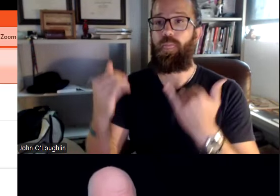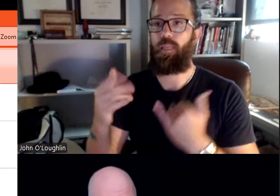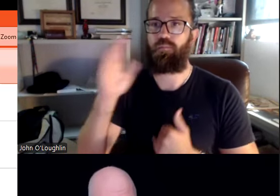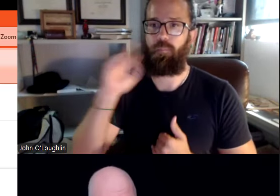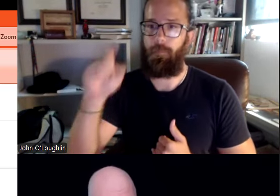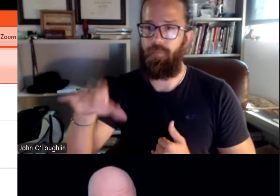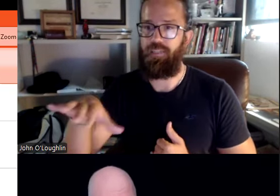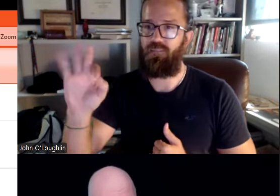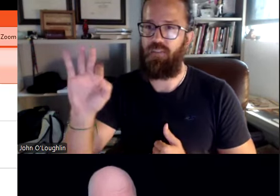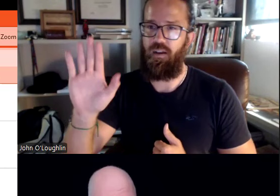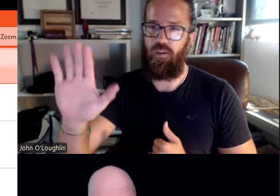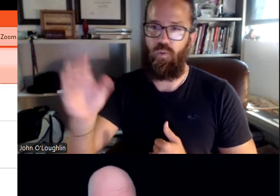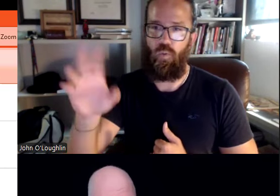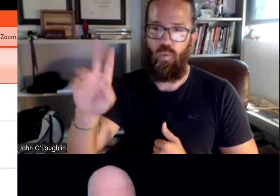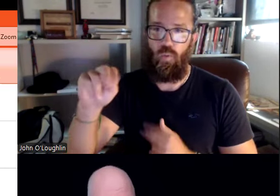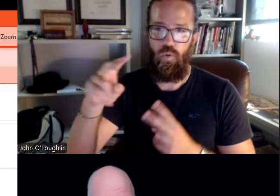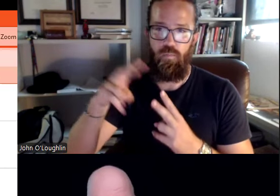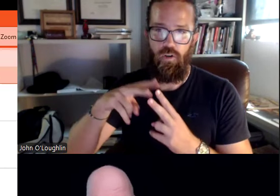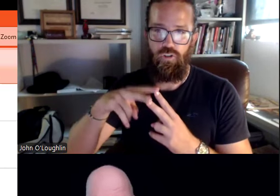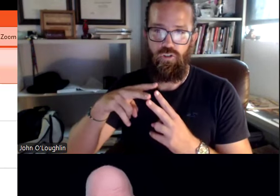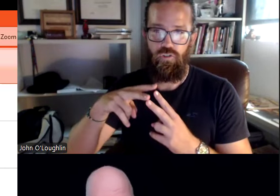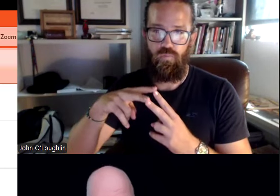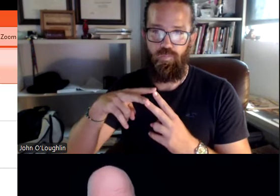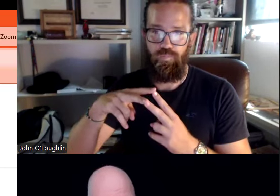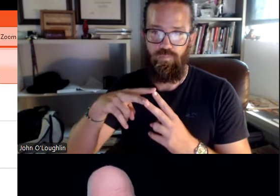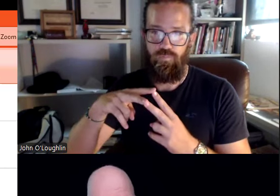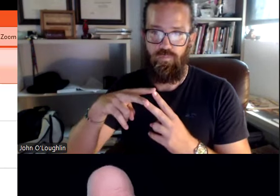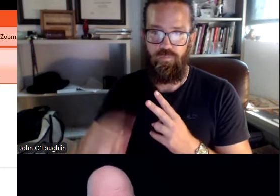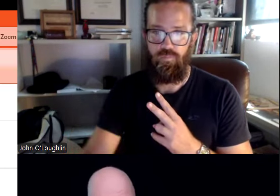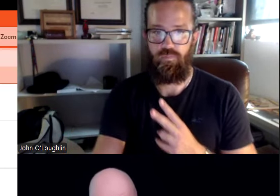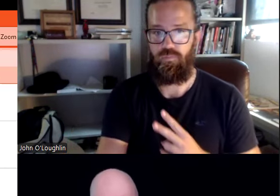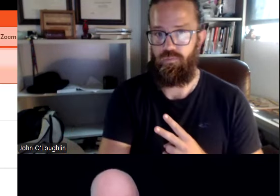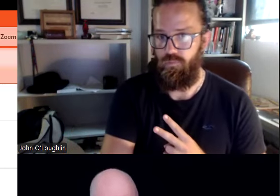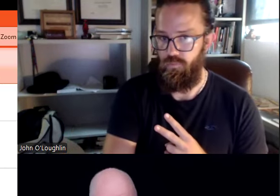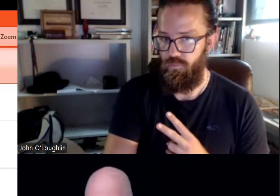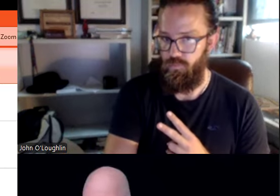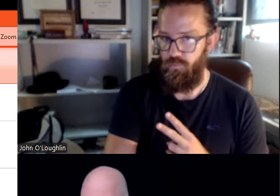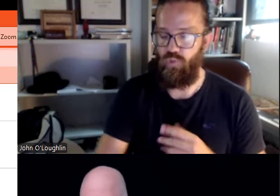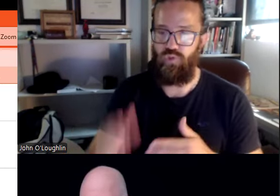you're going to have to, as I mentioned, you're to to find a partner.